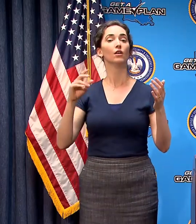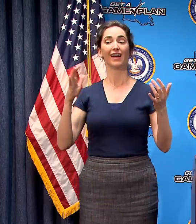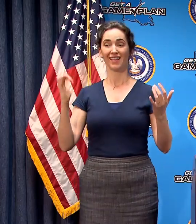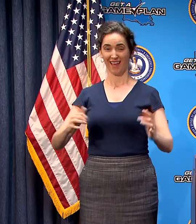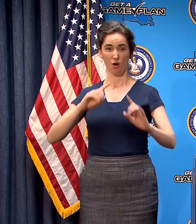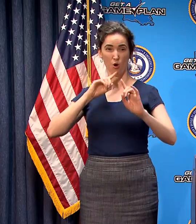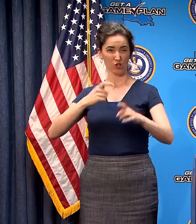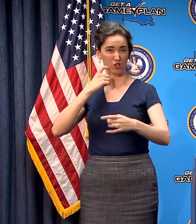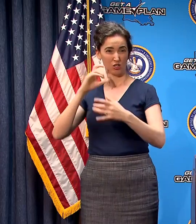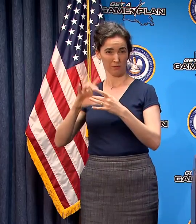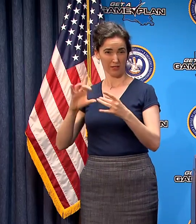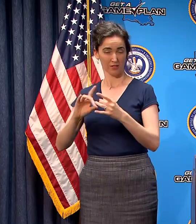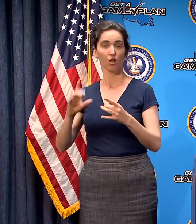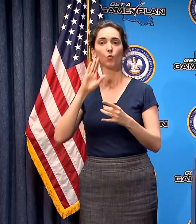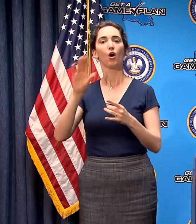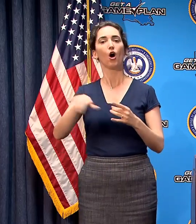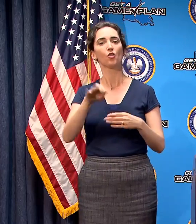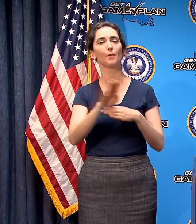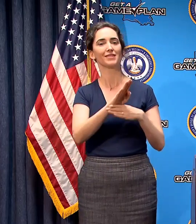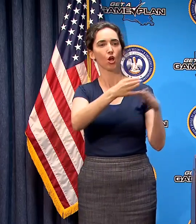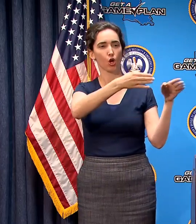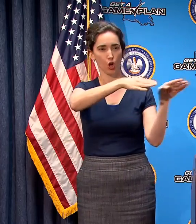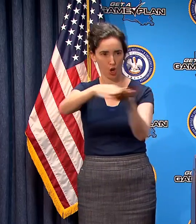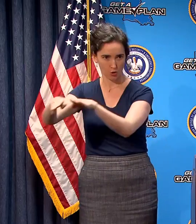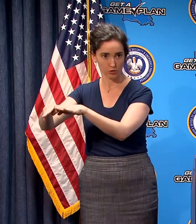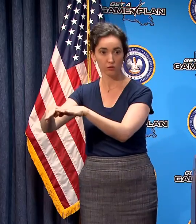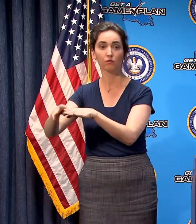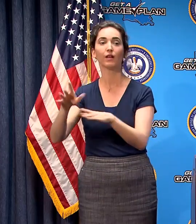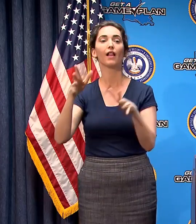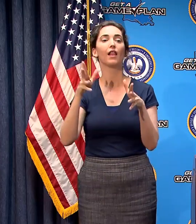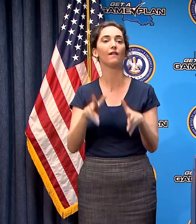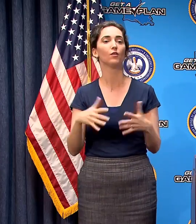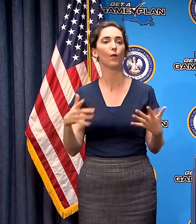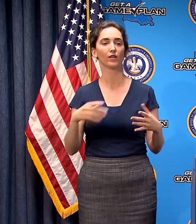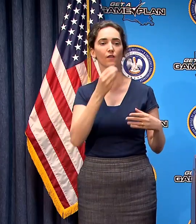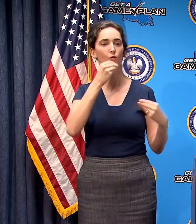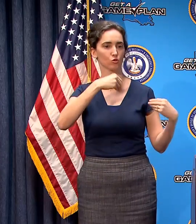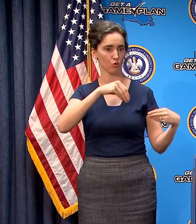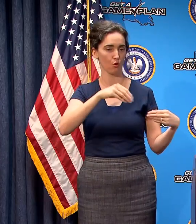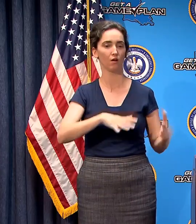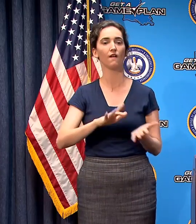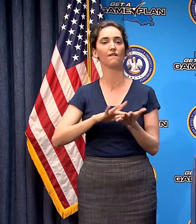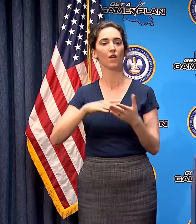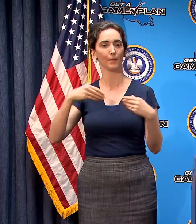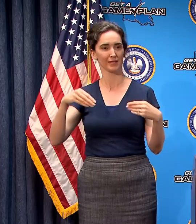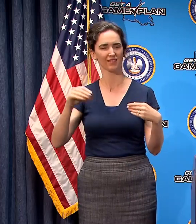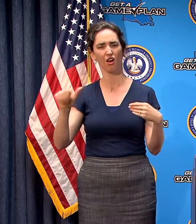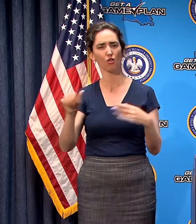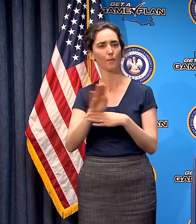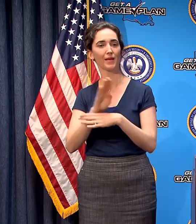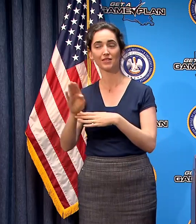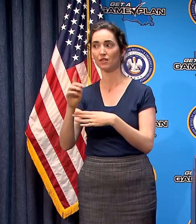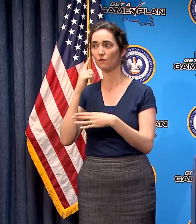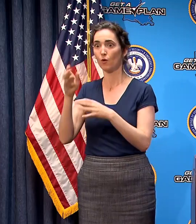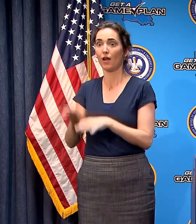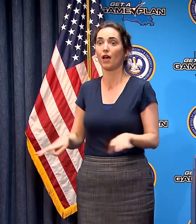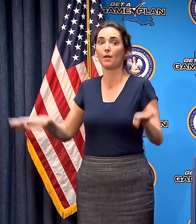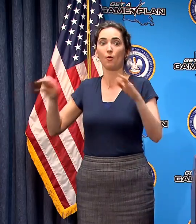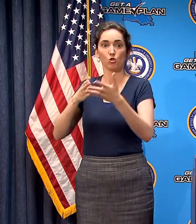businesses but will keep things like grocery stores pharmacies and other businesses open that are providing critical services